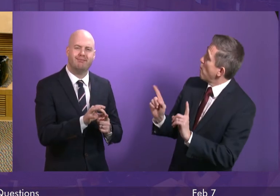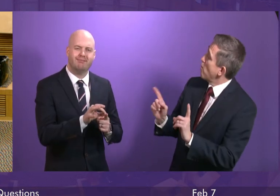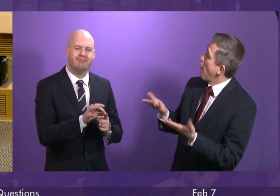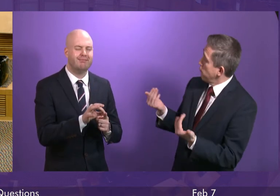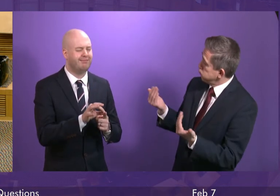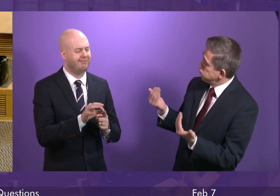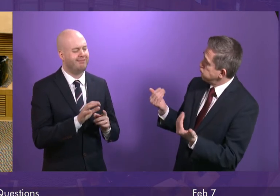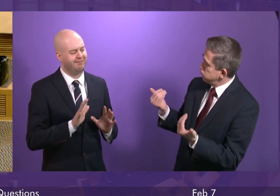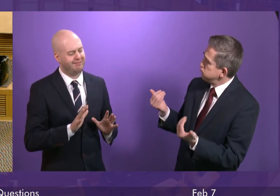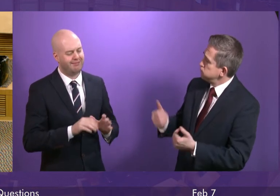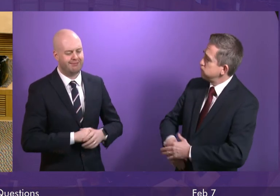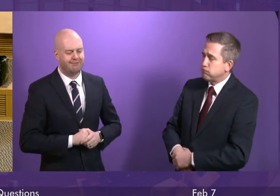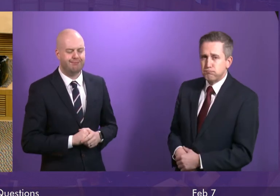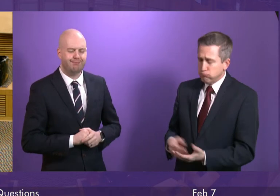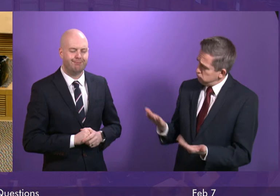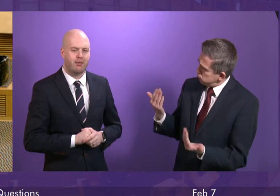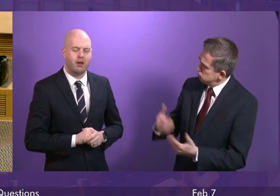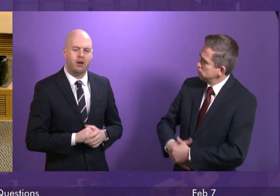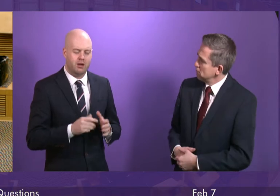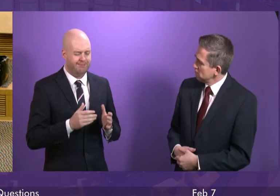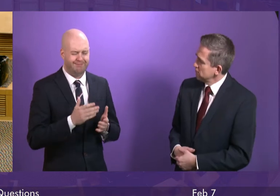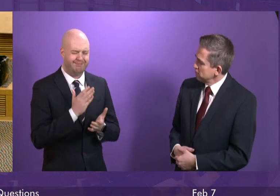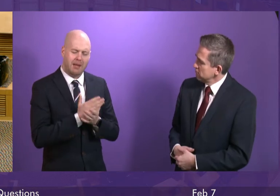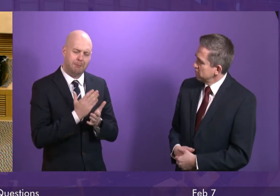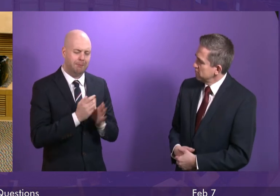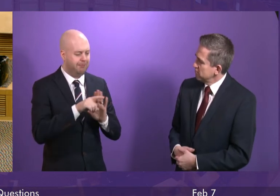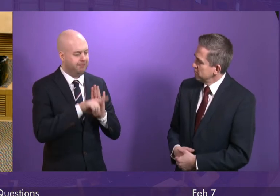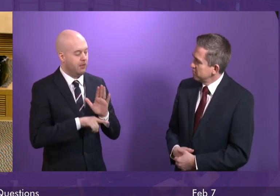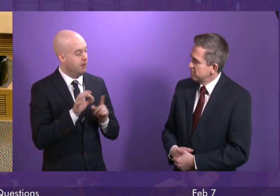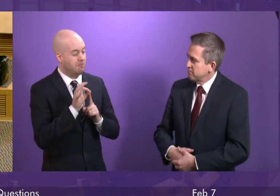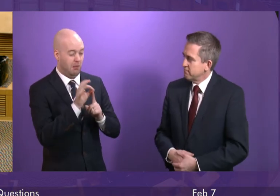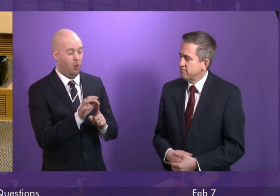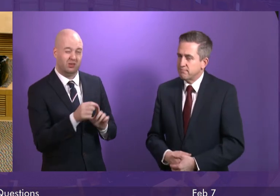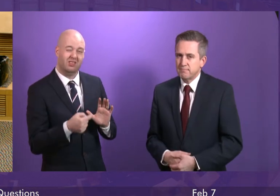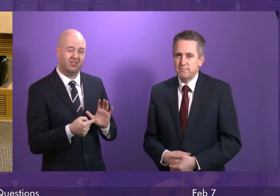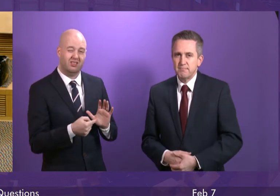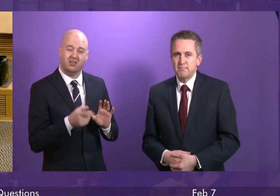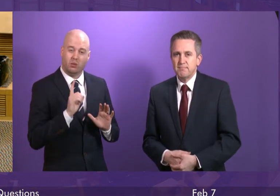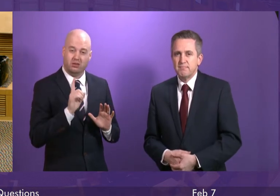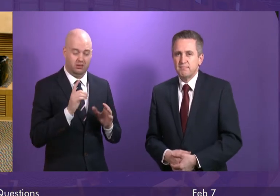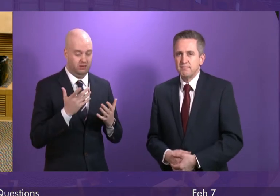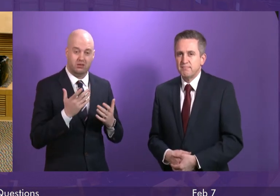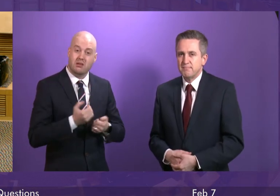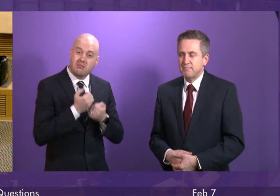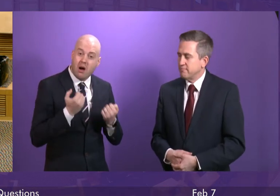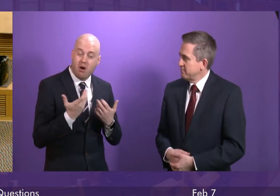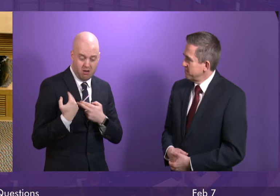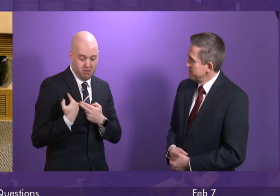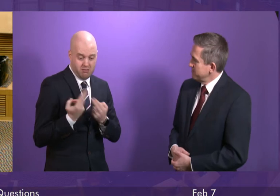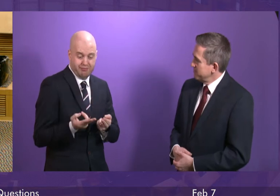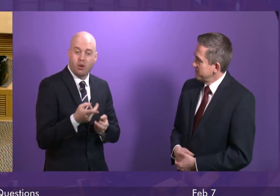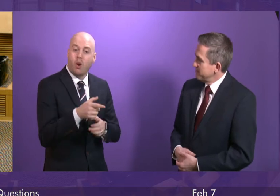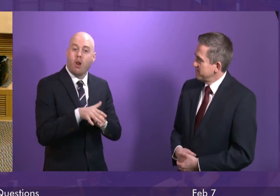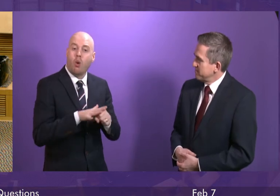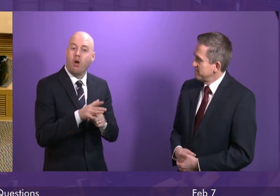proposed here is the awarding to local authorities of a power